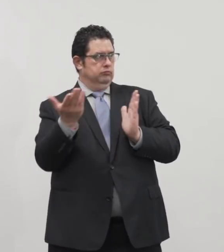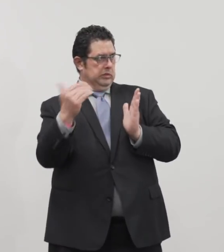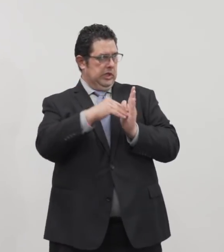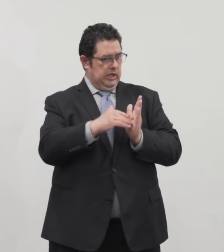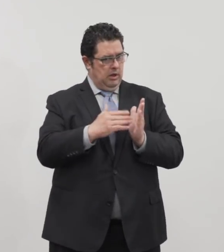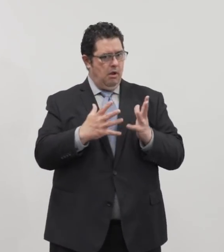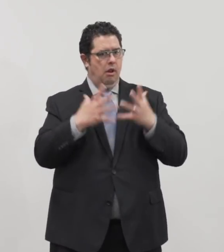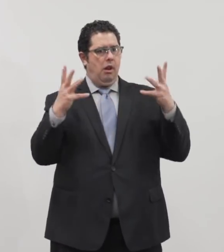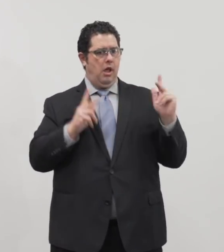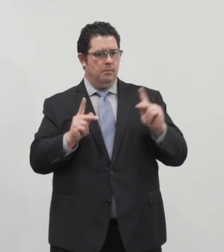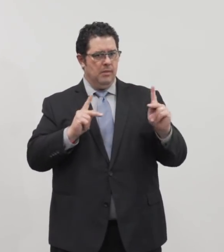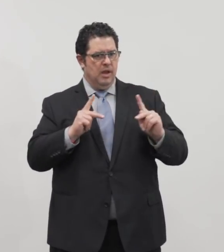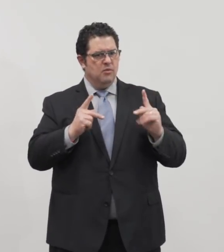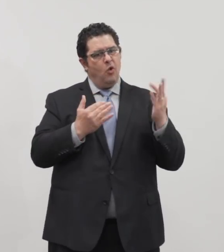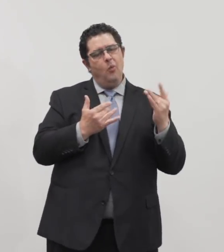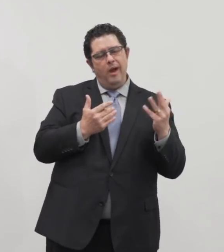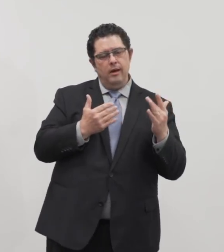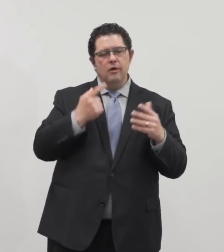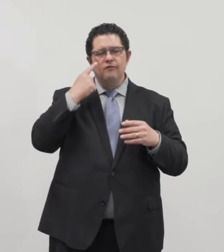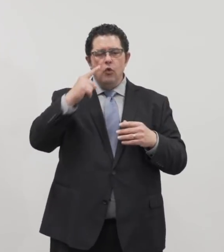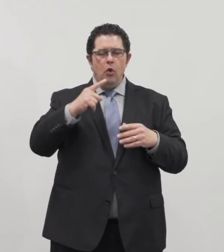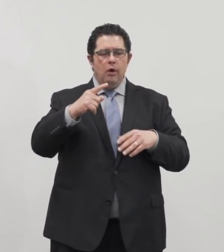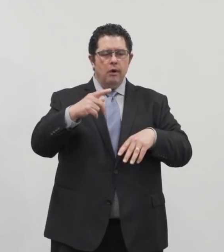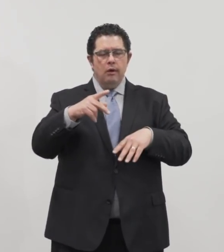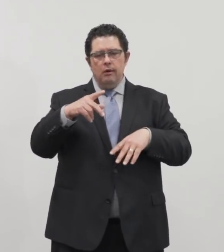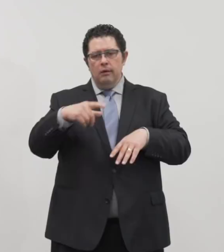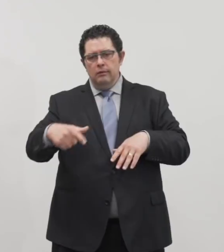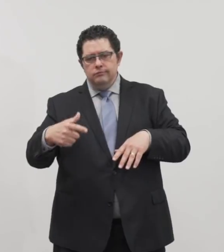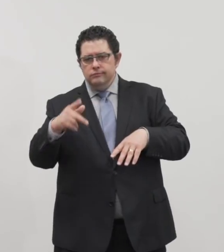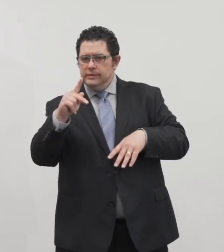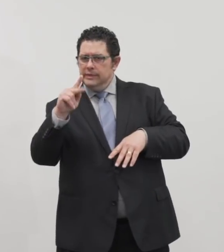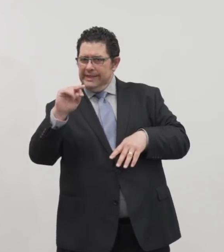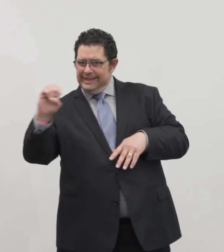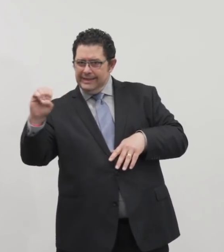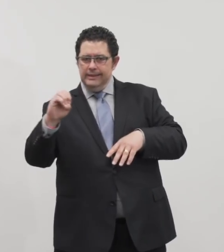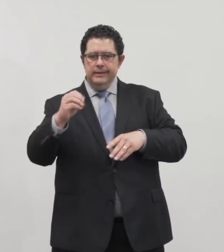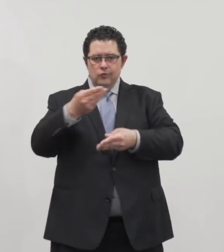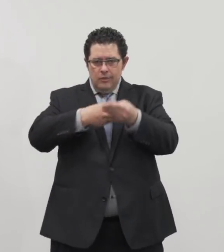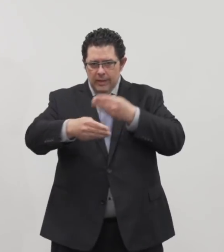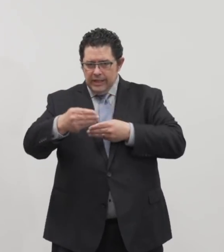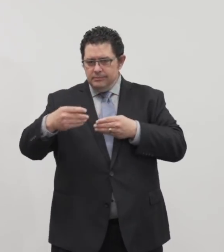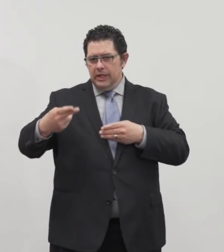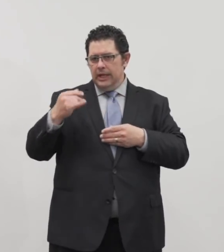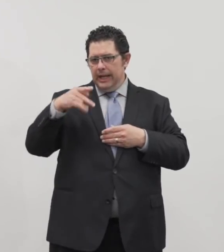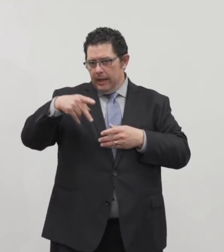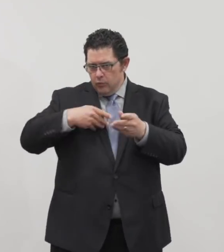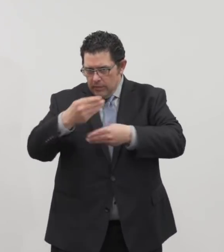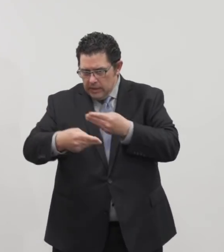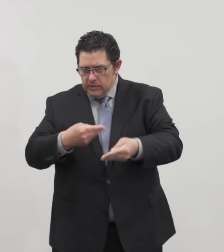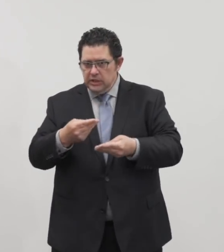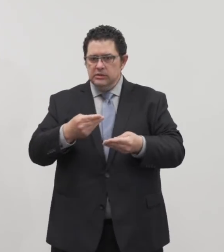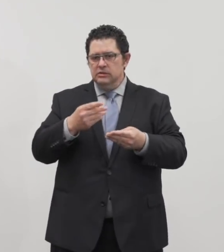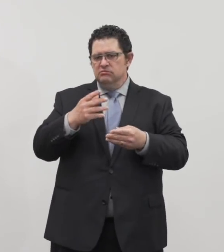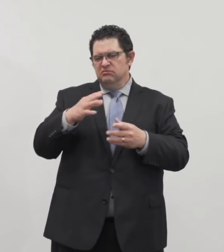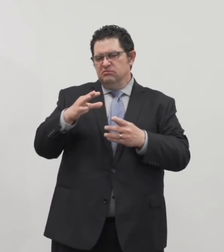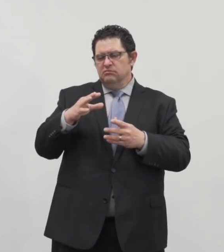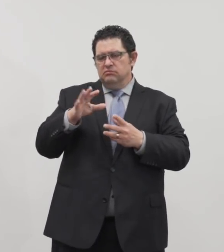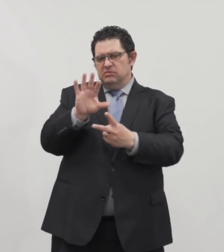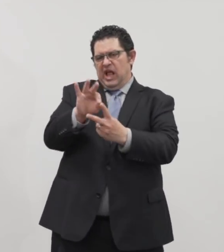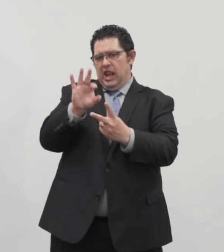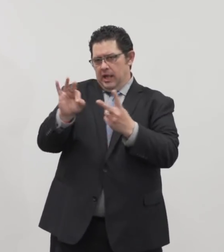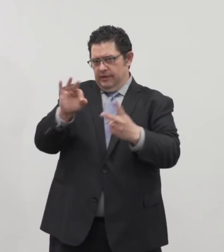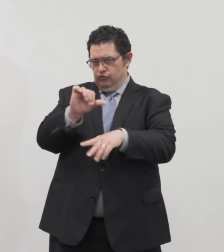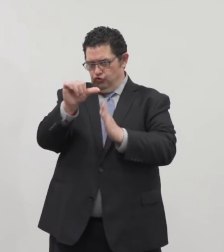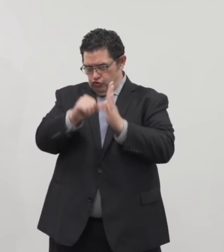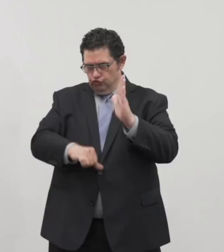people have been waiting for their knee and hip replacements and back surgery. And we understand that that's important. And the hospitals will determine their